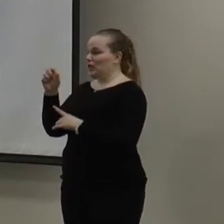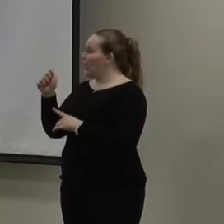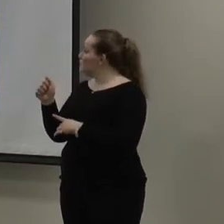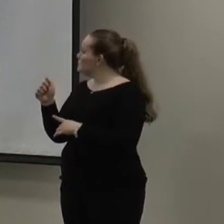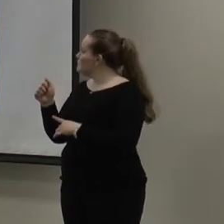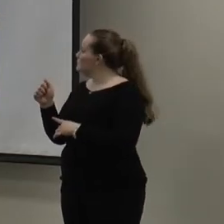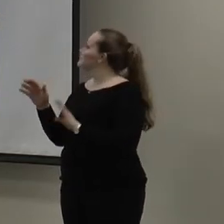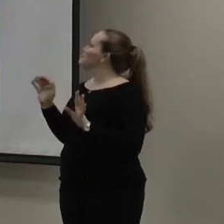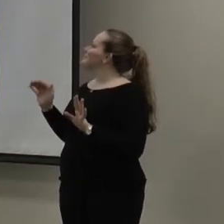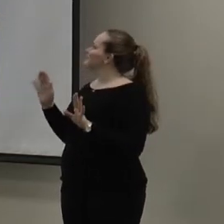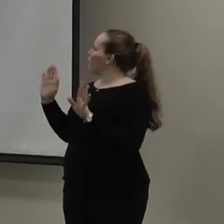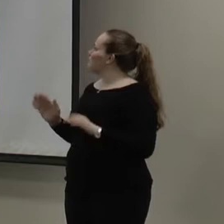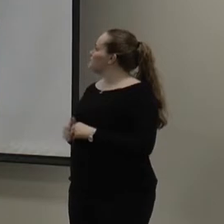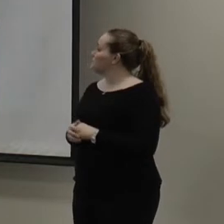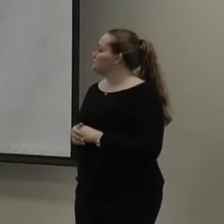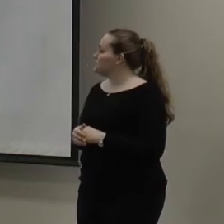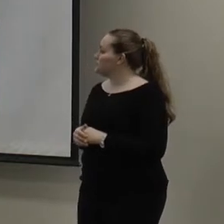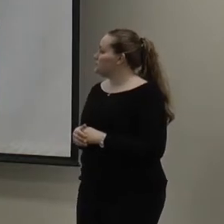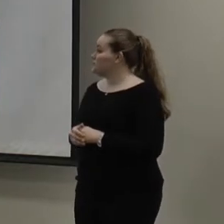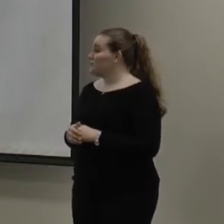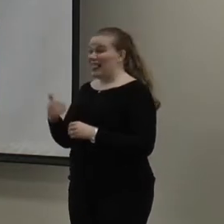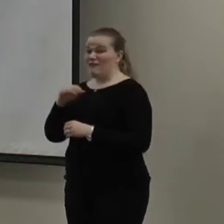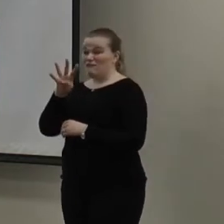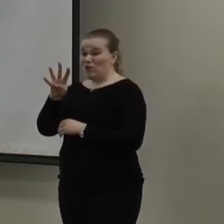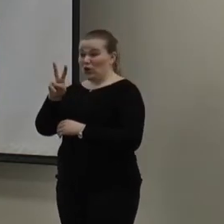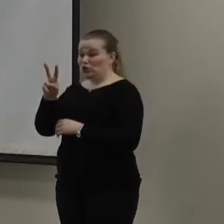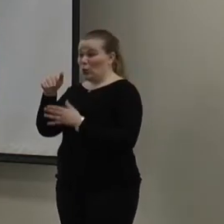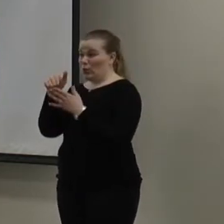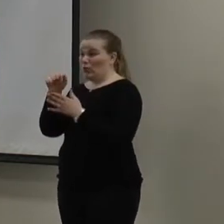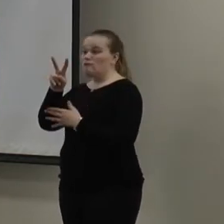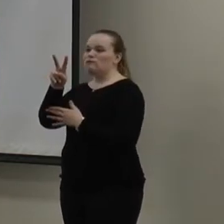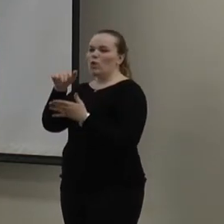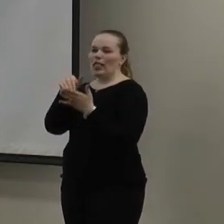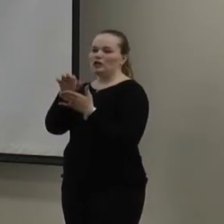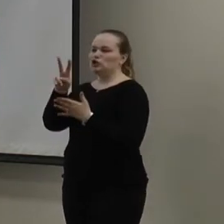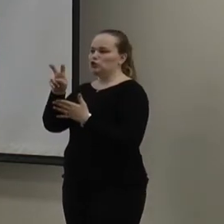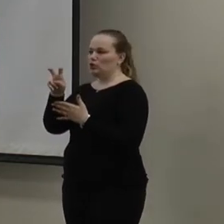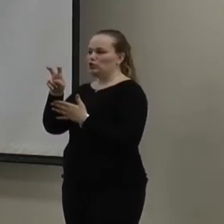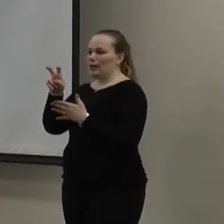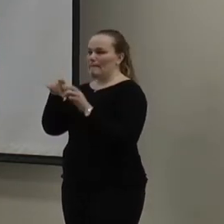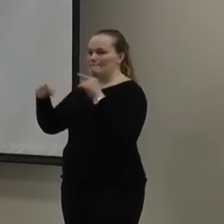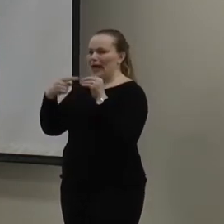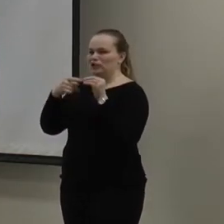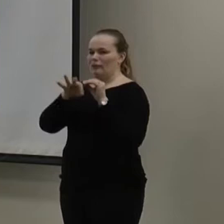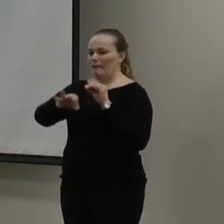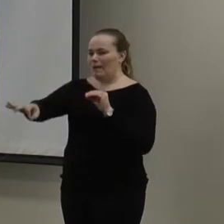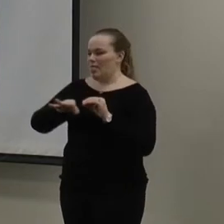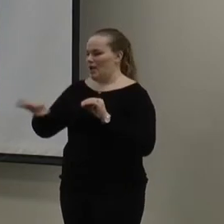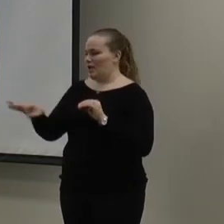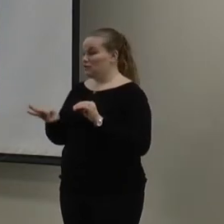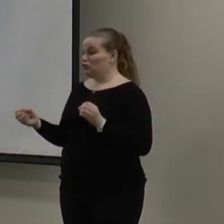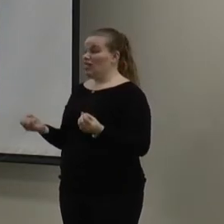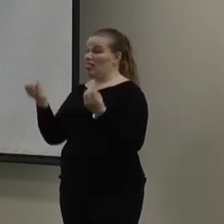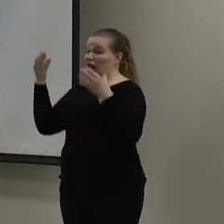there we go, is that they have 4,200 miles of pipeline. So, there's a lot of